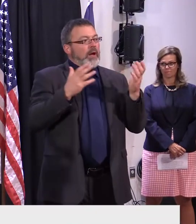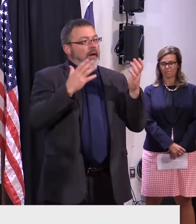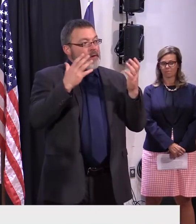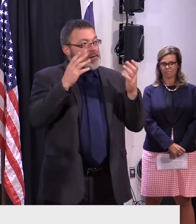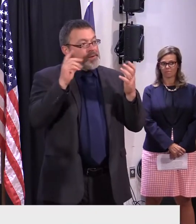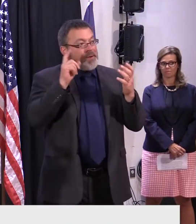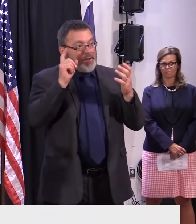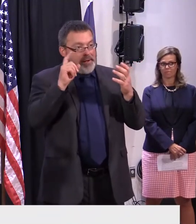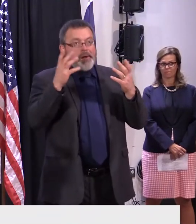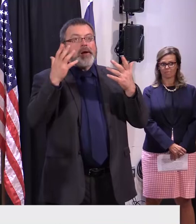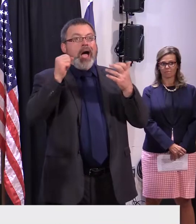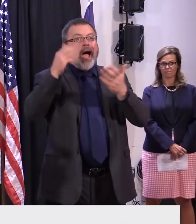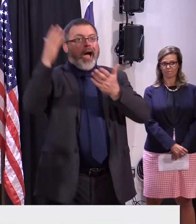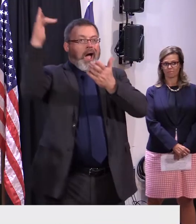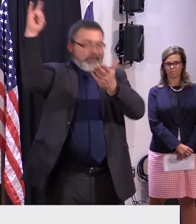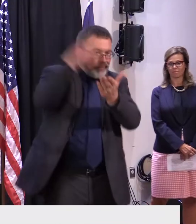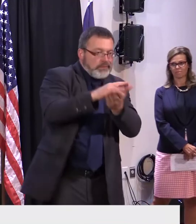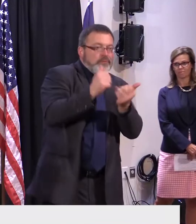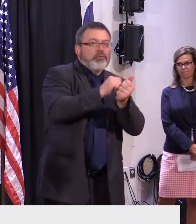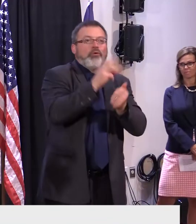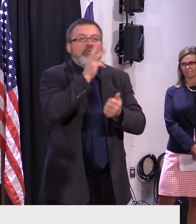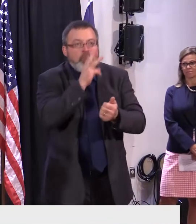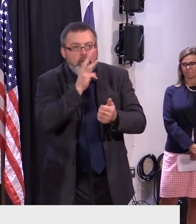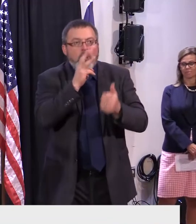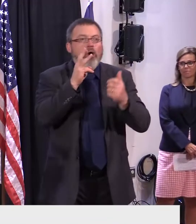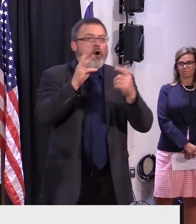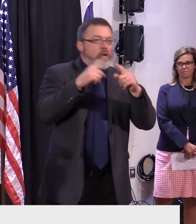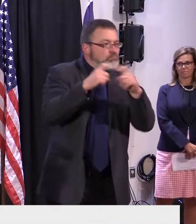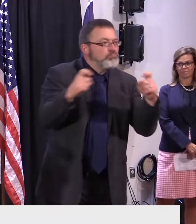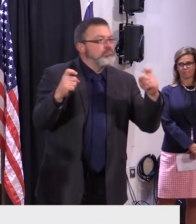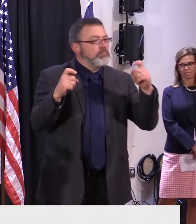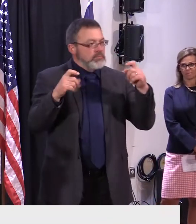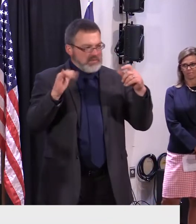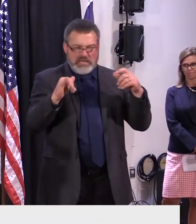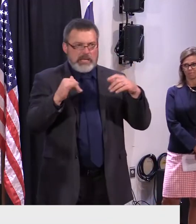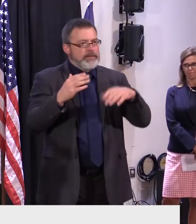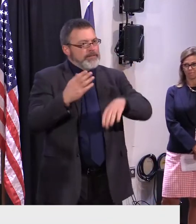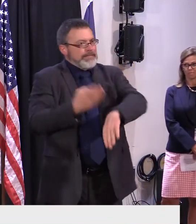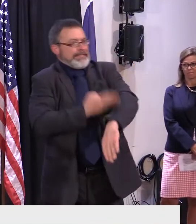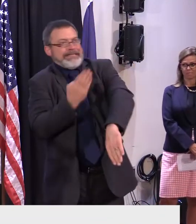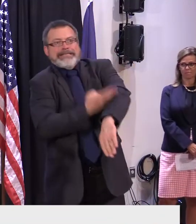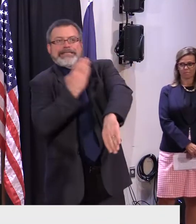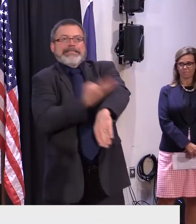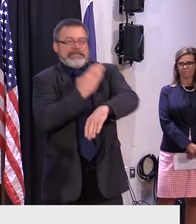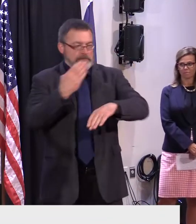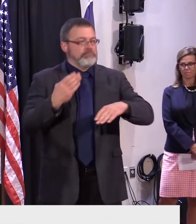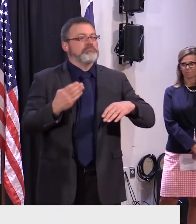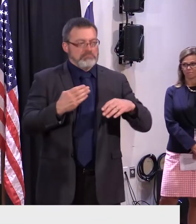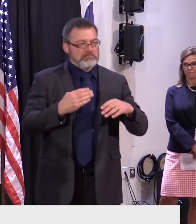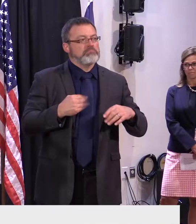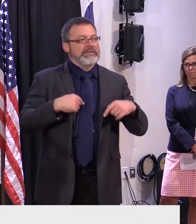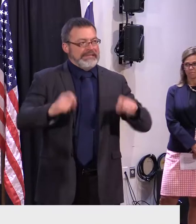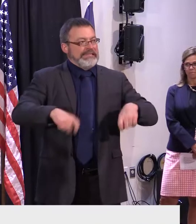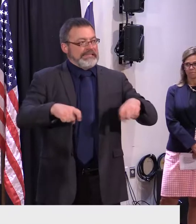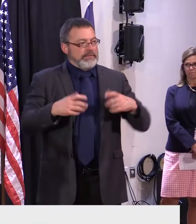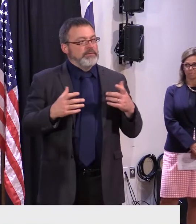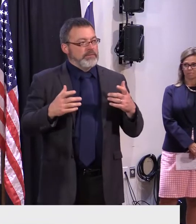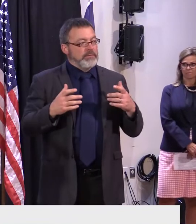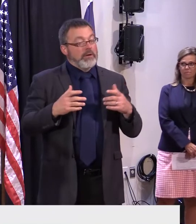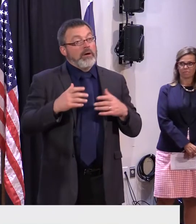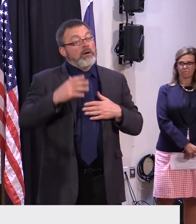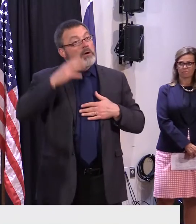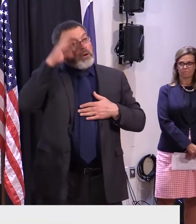infrastructure into the airport, which is going to make a big difference. Some of the challenge is they're